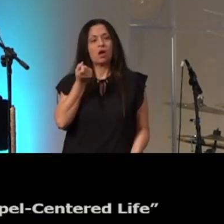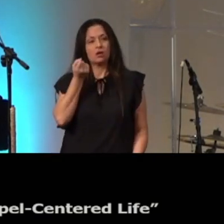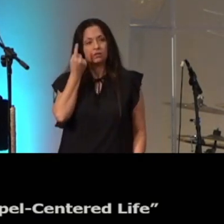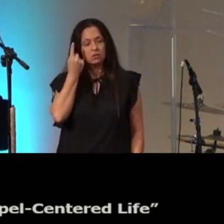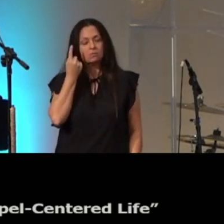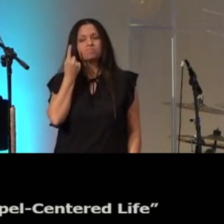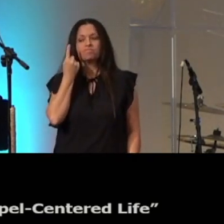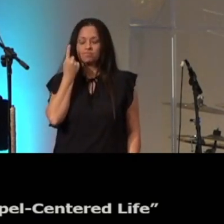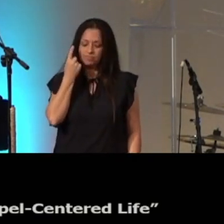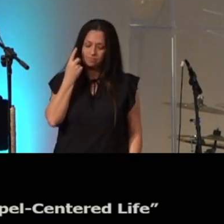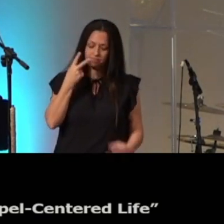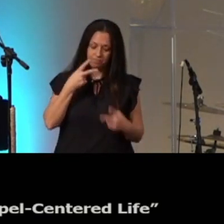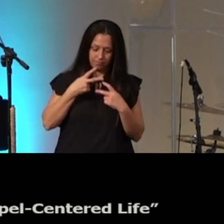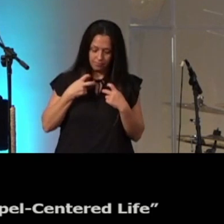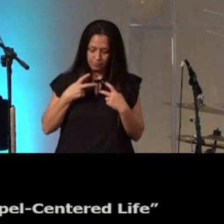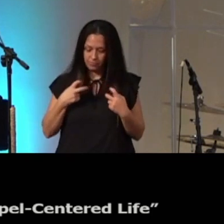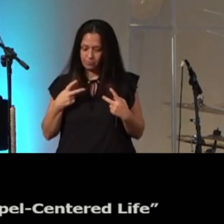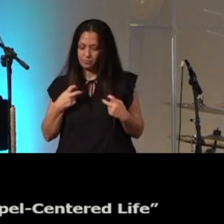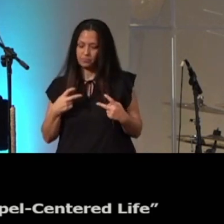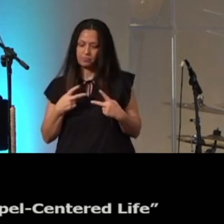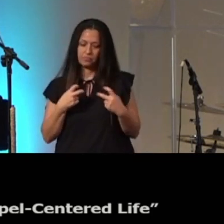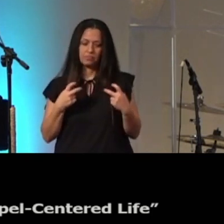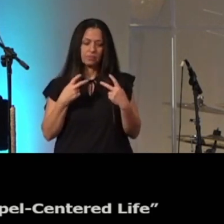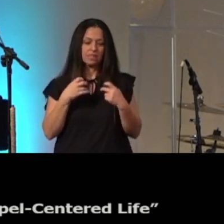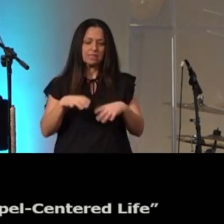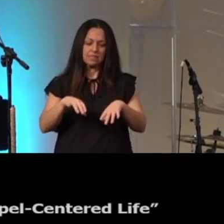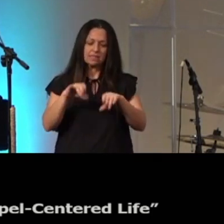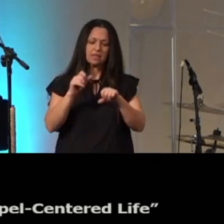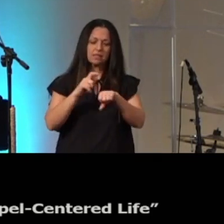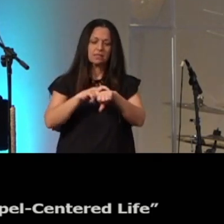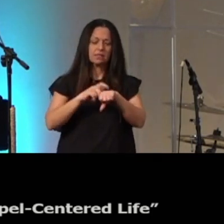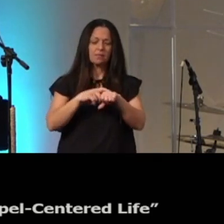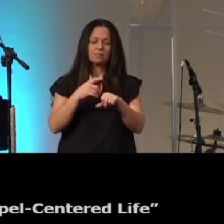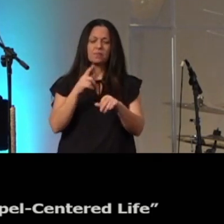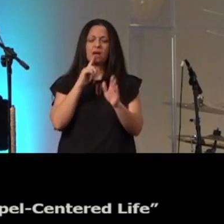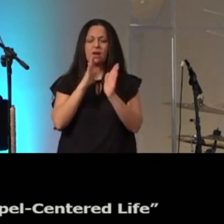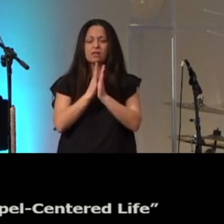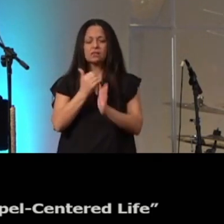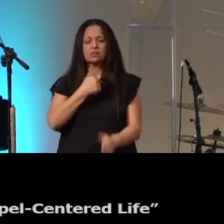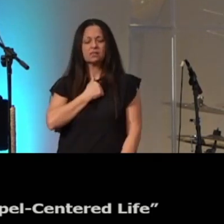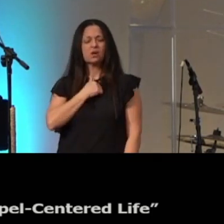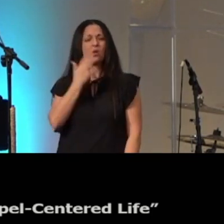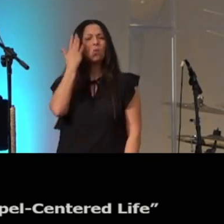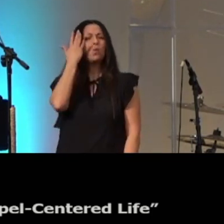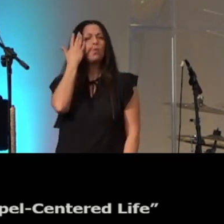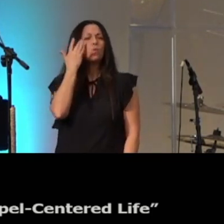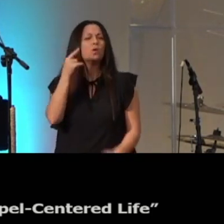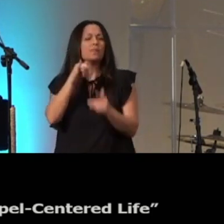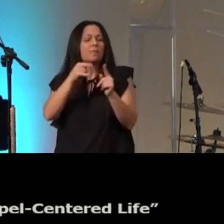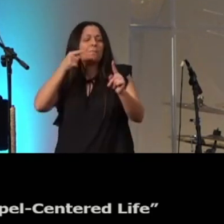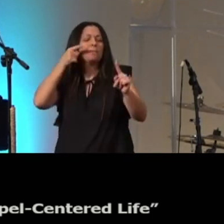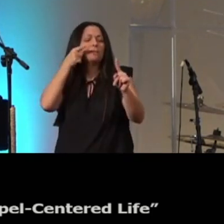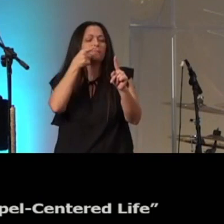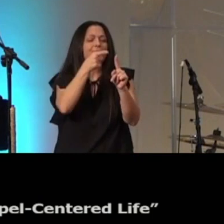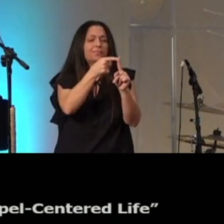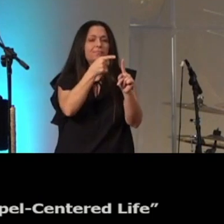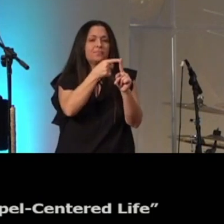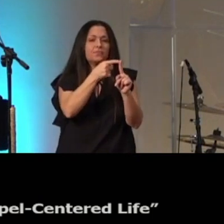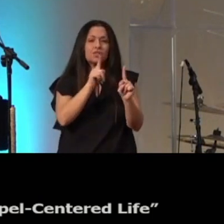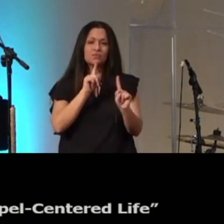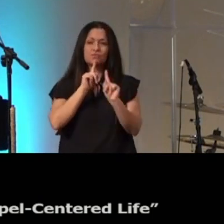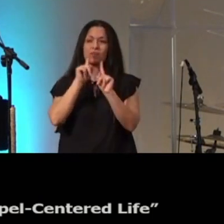some time to ask the question what is at the root of all of these emotions and reactions that I have